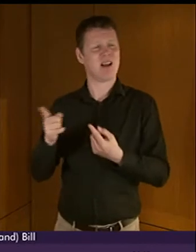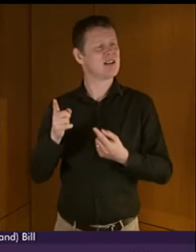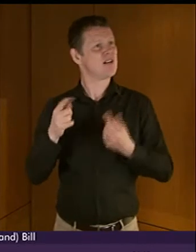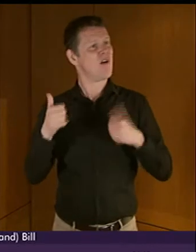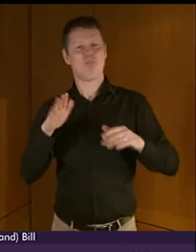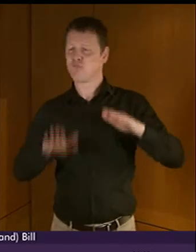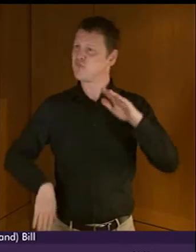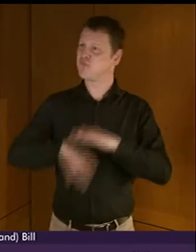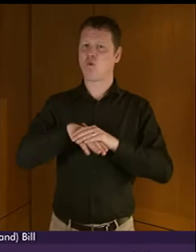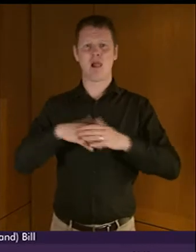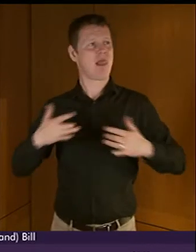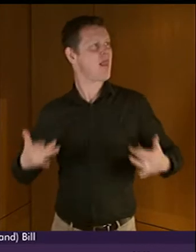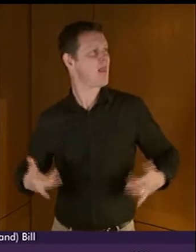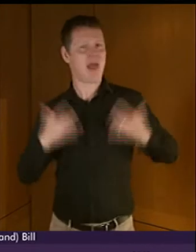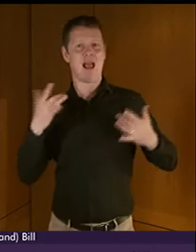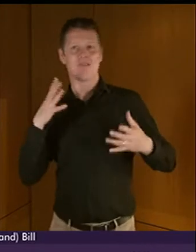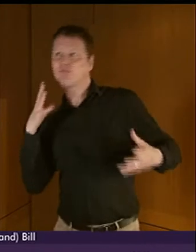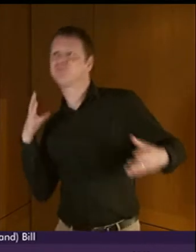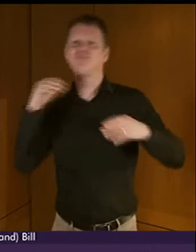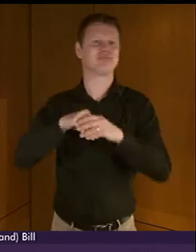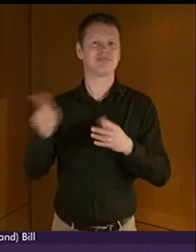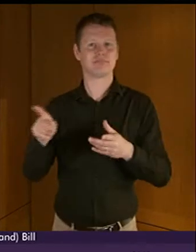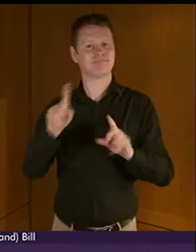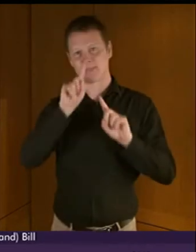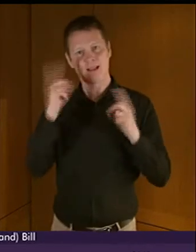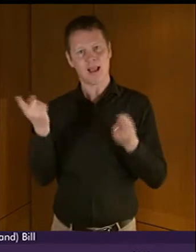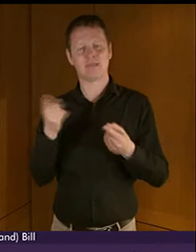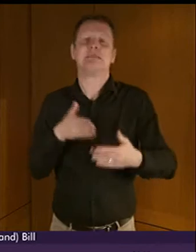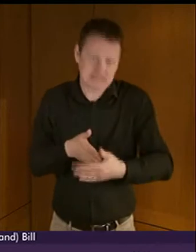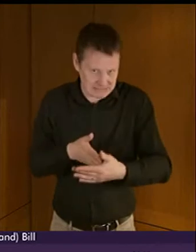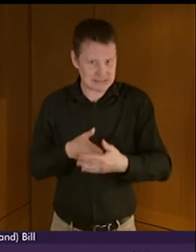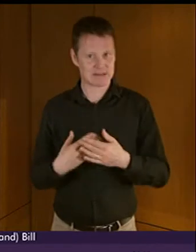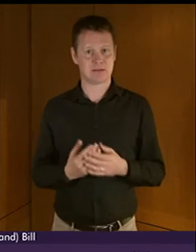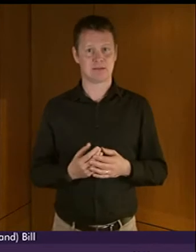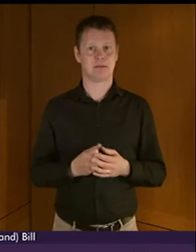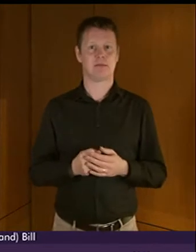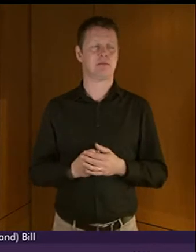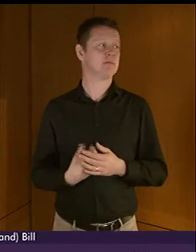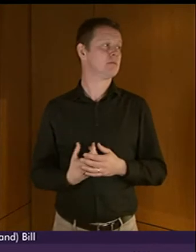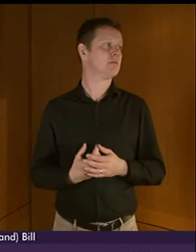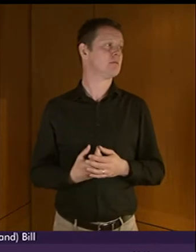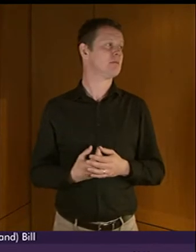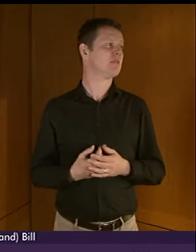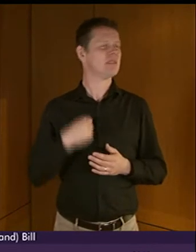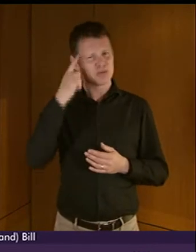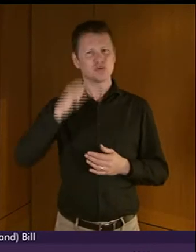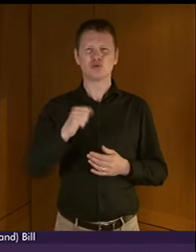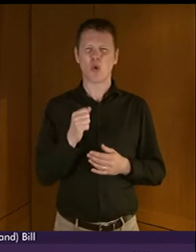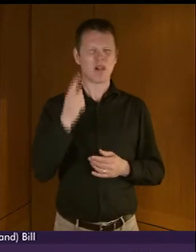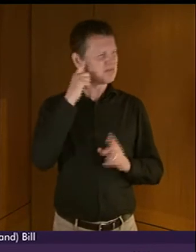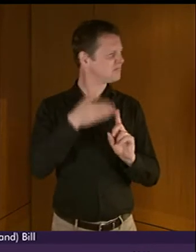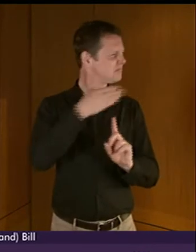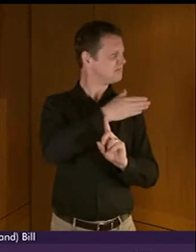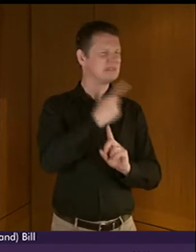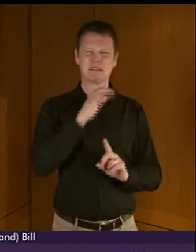and important contribution to daily and public life in Scotland. In Scotland alone, are estimated, as already has been